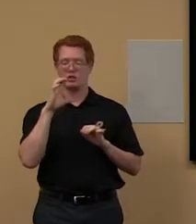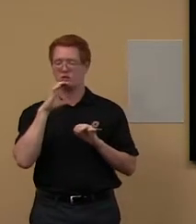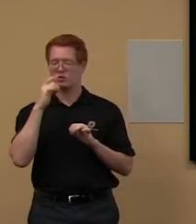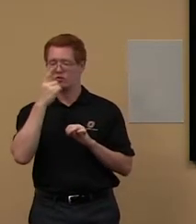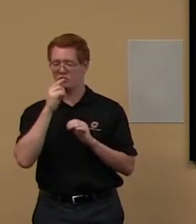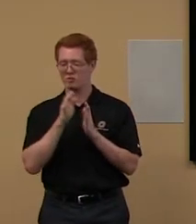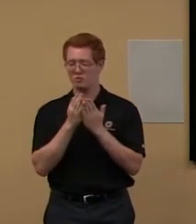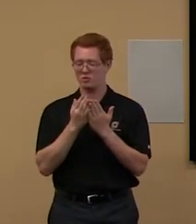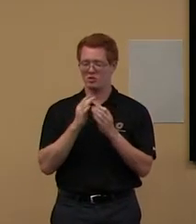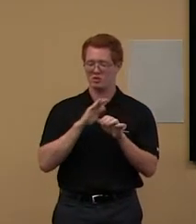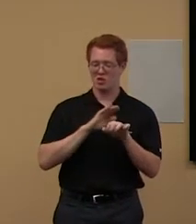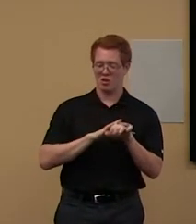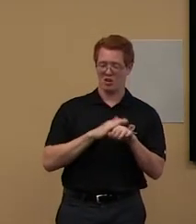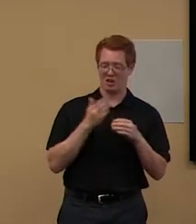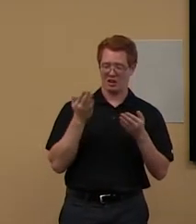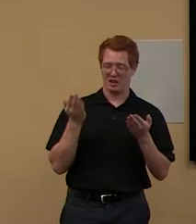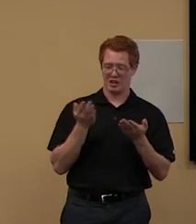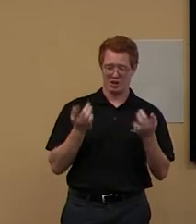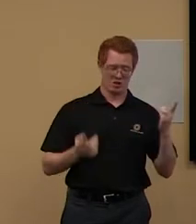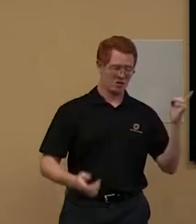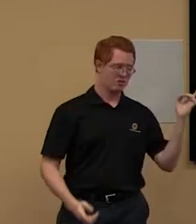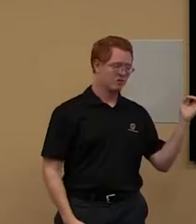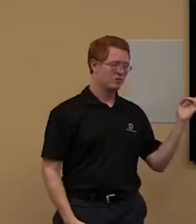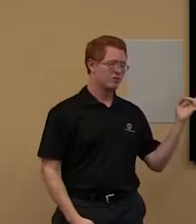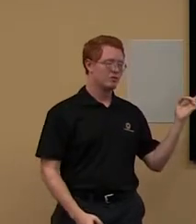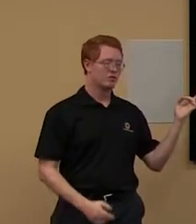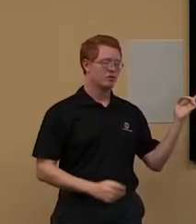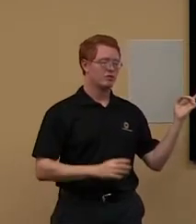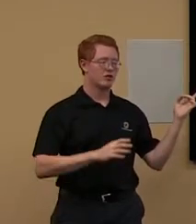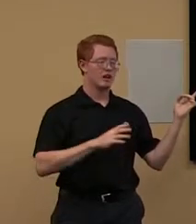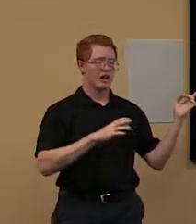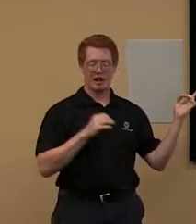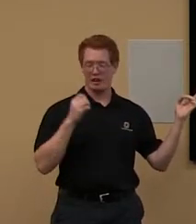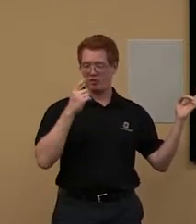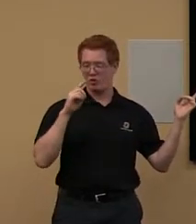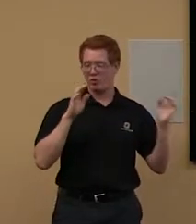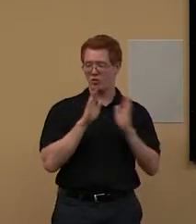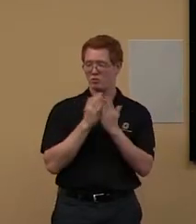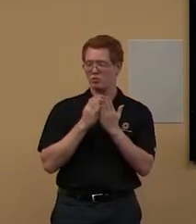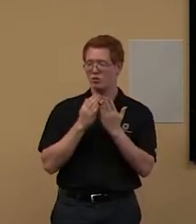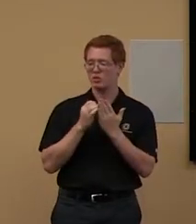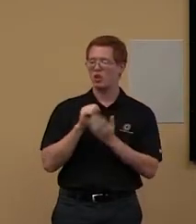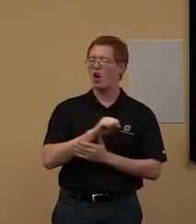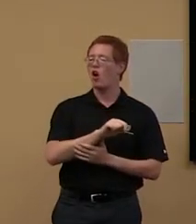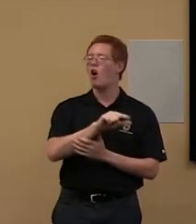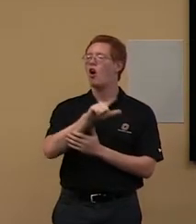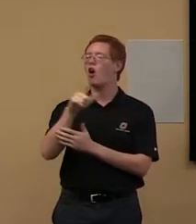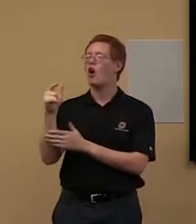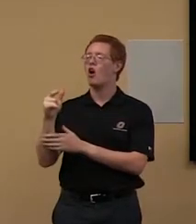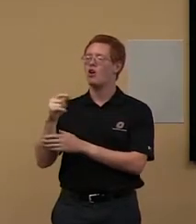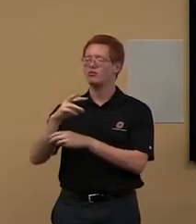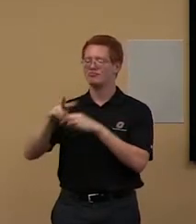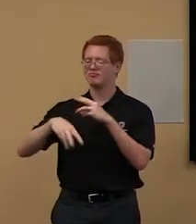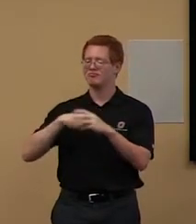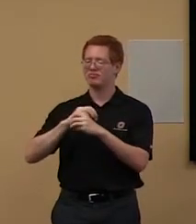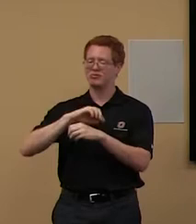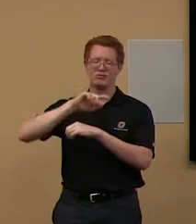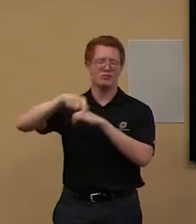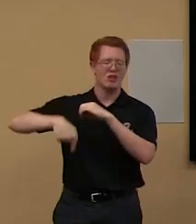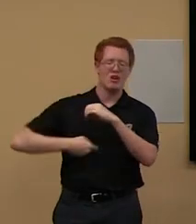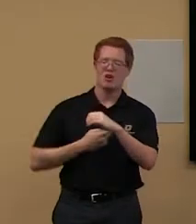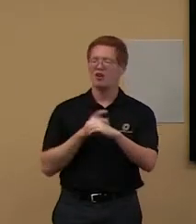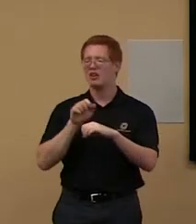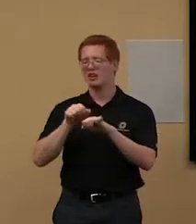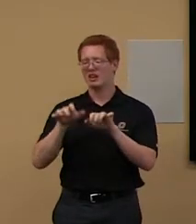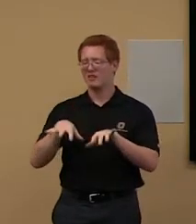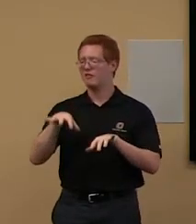and for books all the, everywhere around the world. Um, and we can get those books for you, uh, from